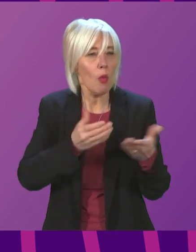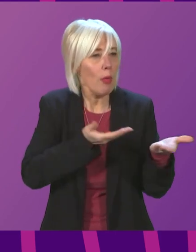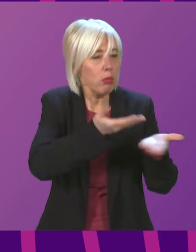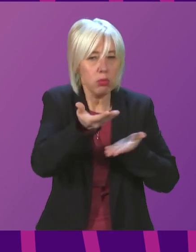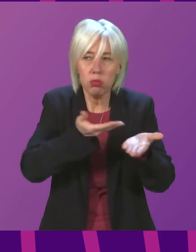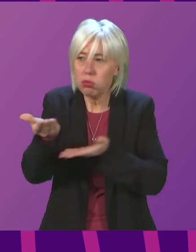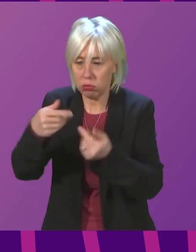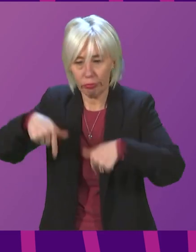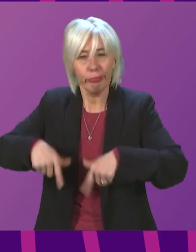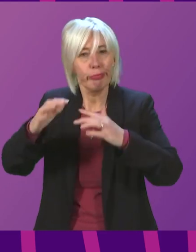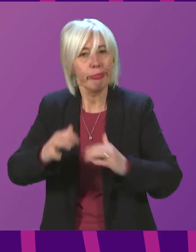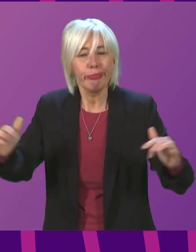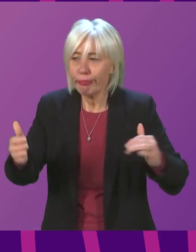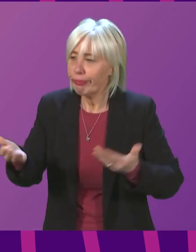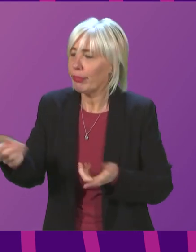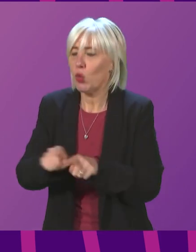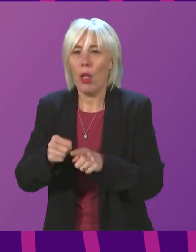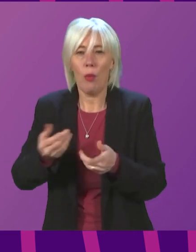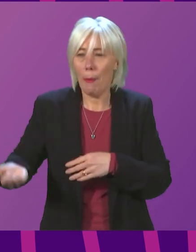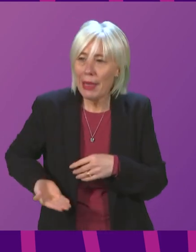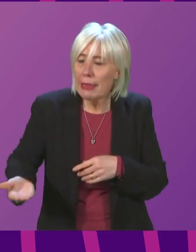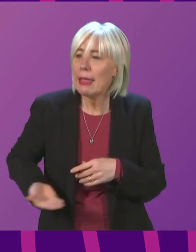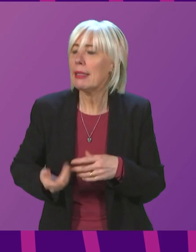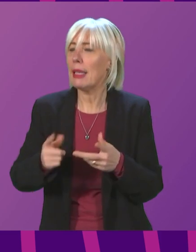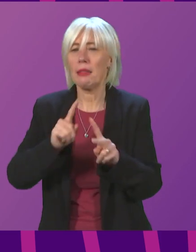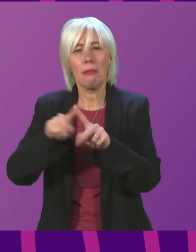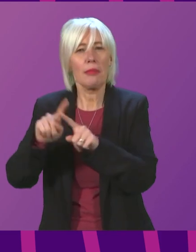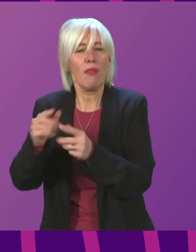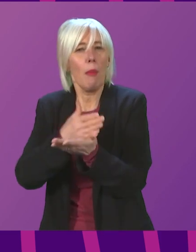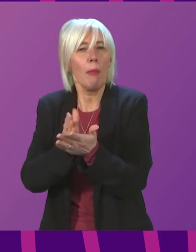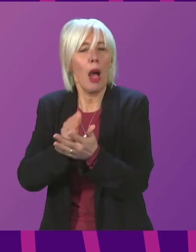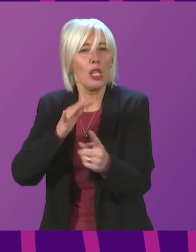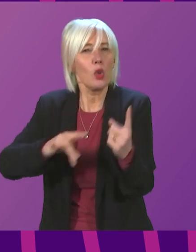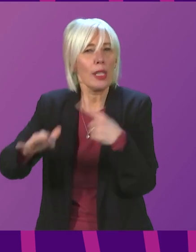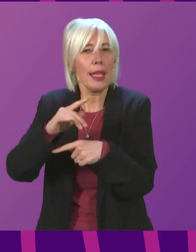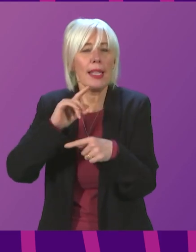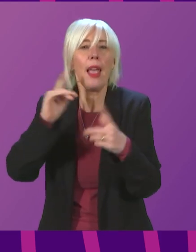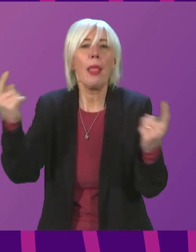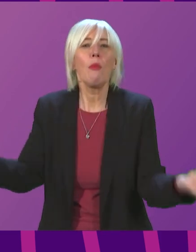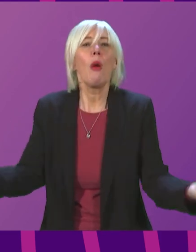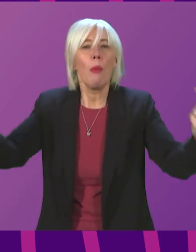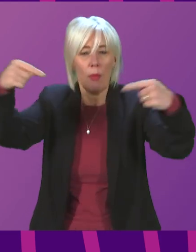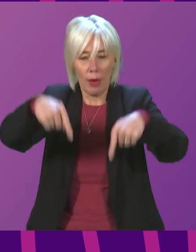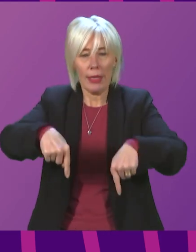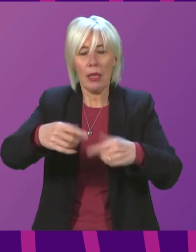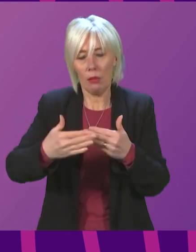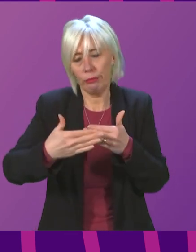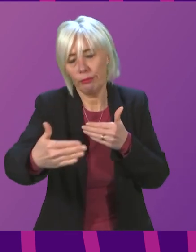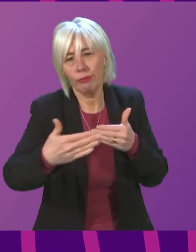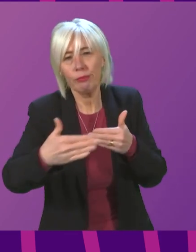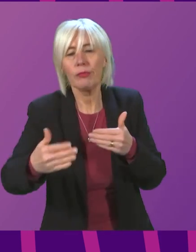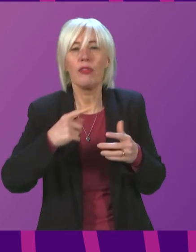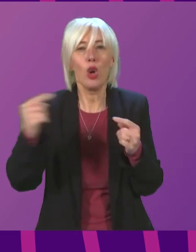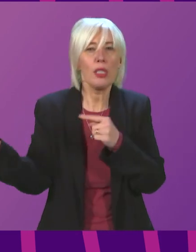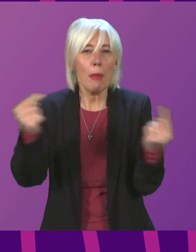across the Chamber, with businesses and others across society in the coming weeks. We will bring that to Parliament over the next few weeks for debate